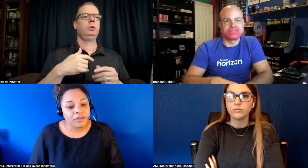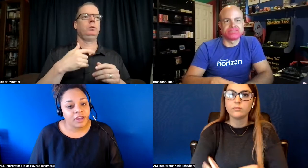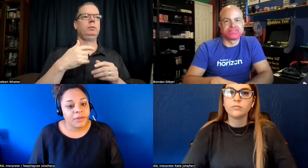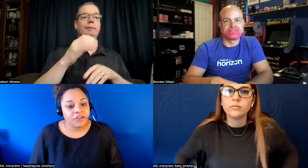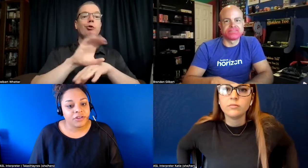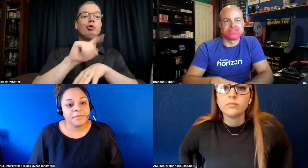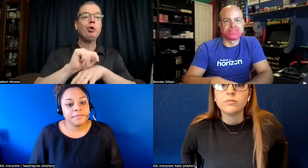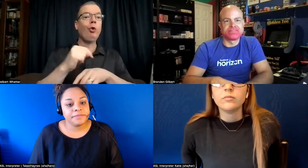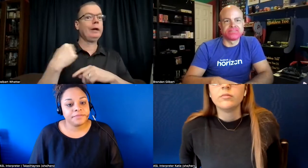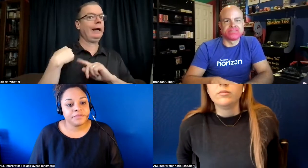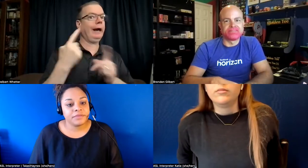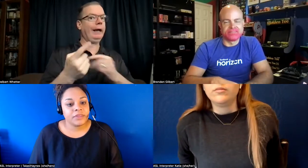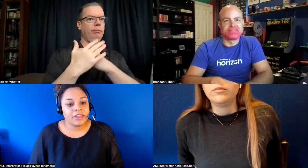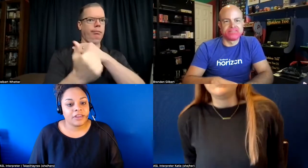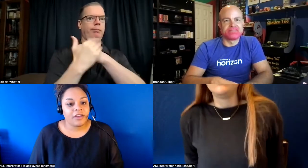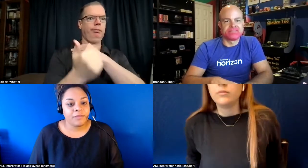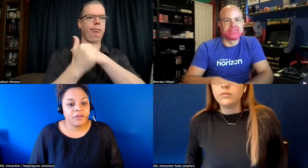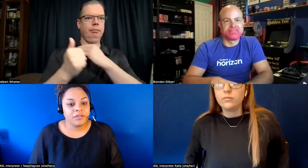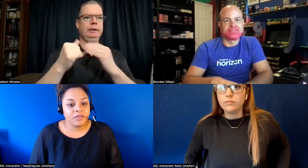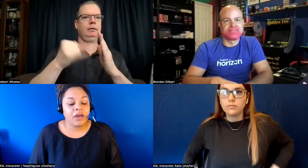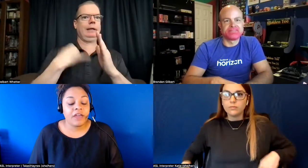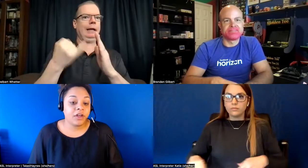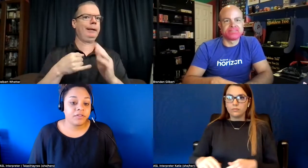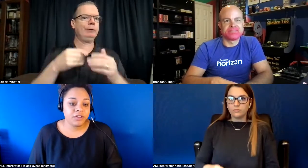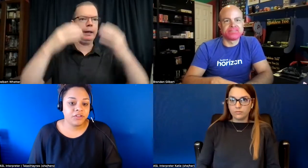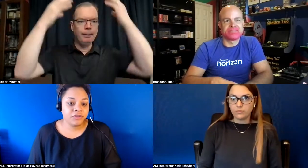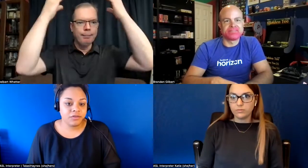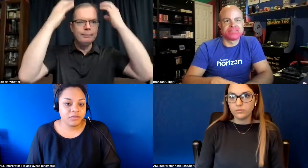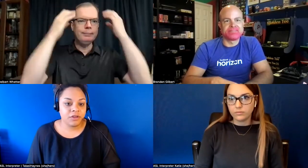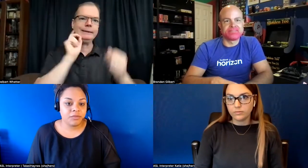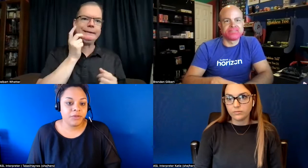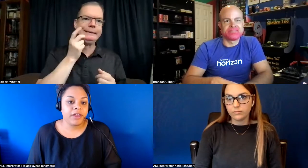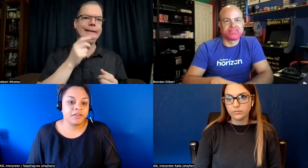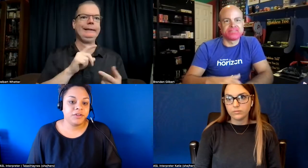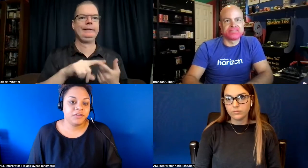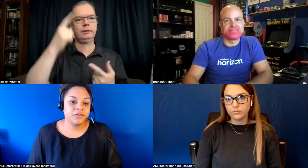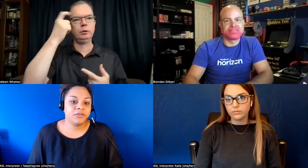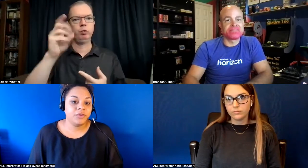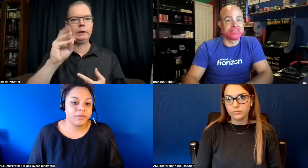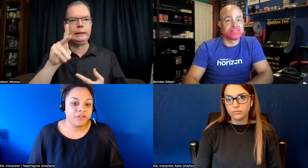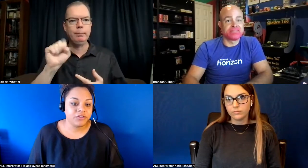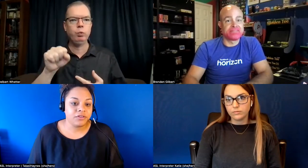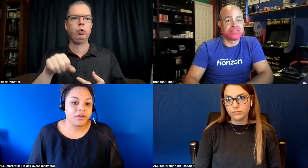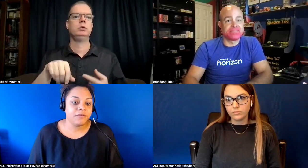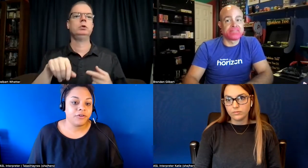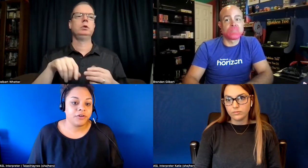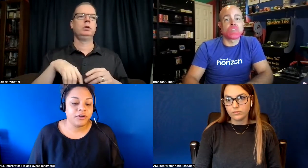in animation and i've been i have consultation um people asking me to do animation um for you know